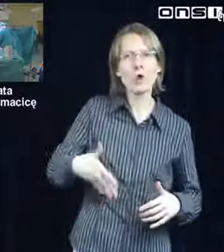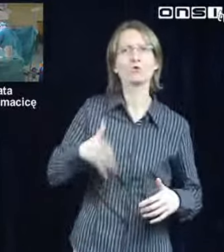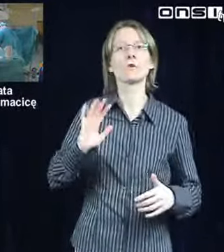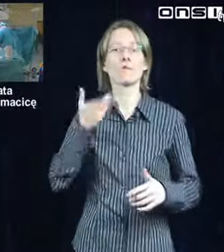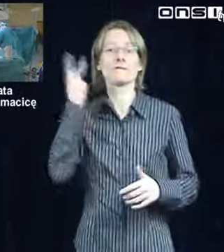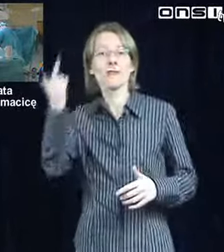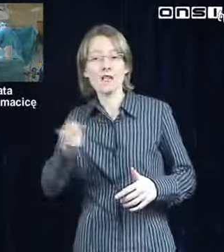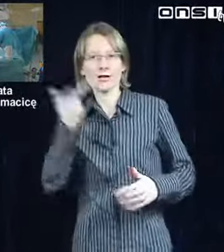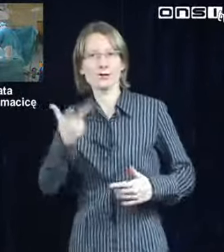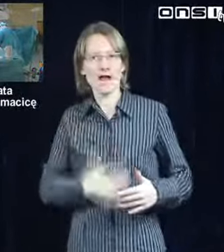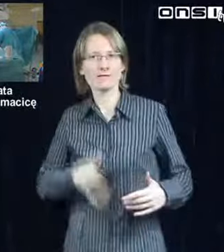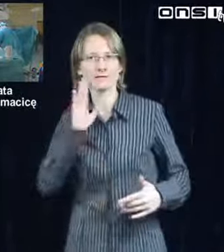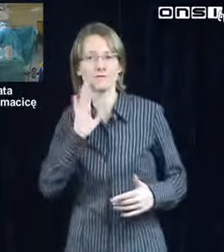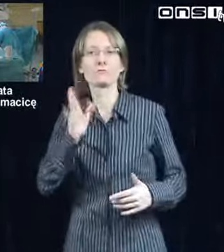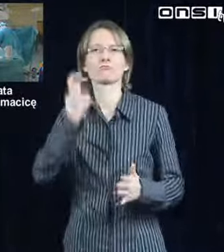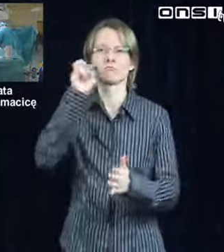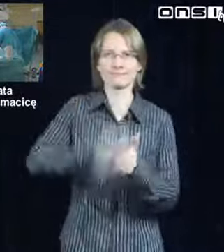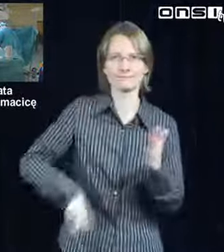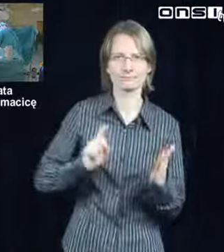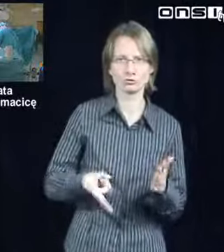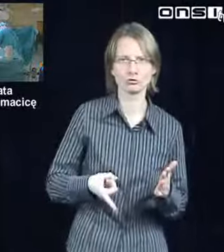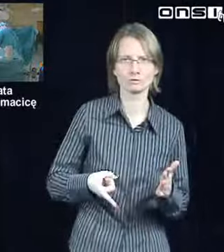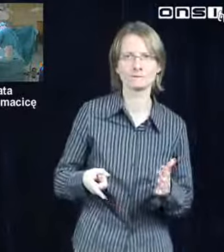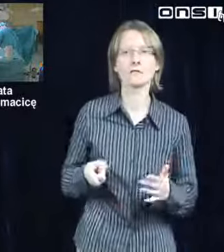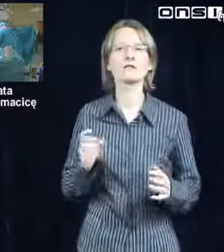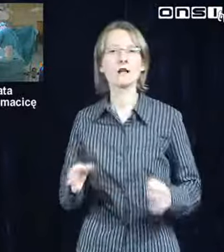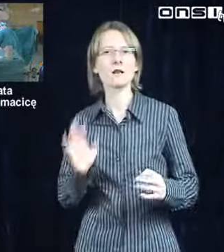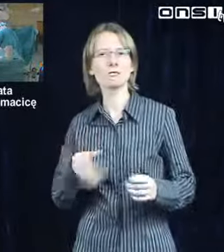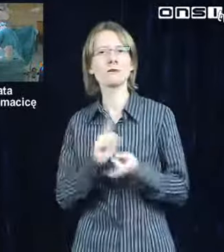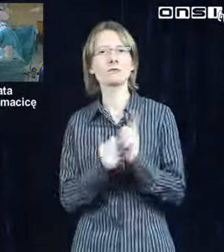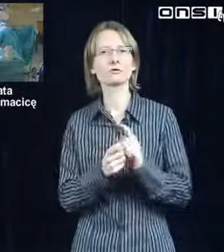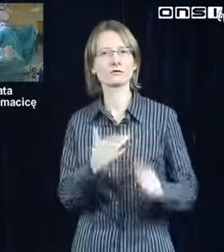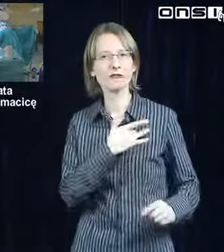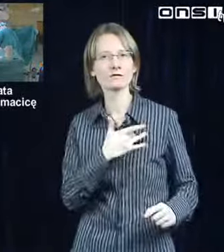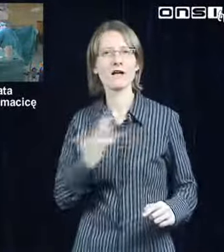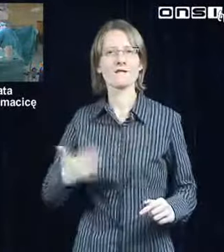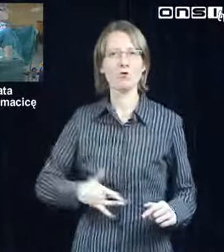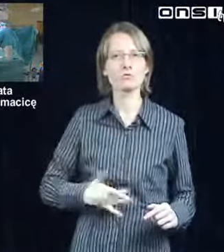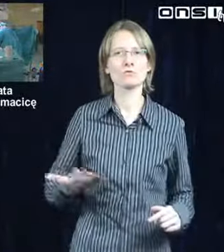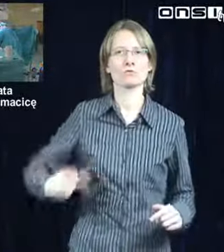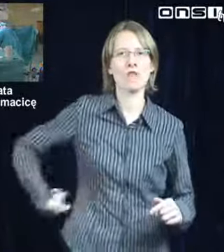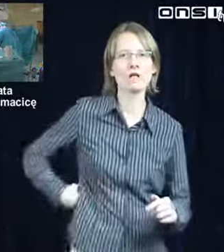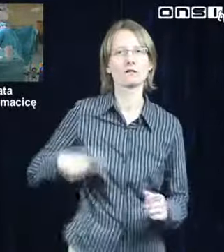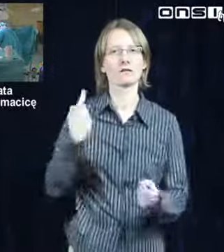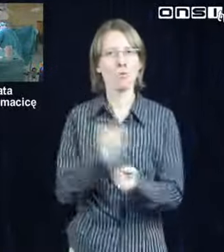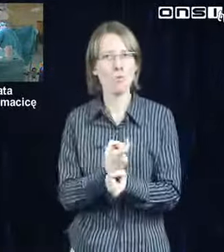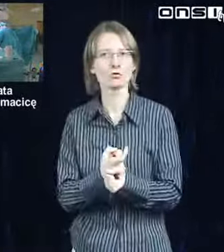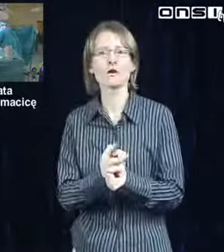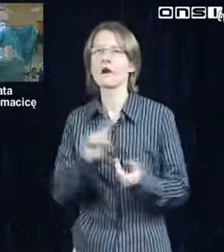believe in, I believe in me Even when the world tries to pull